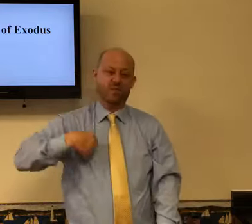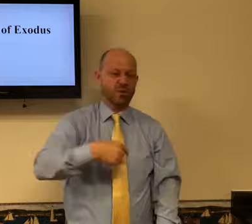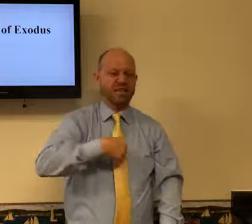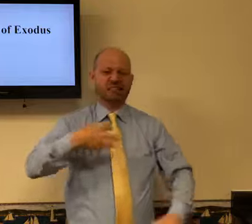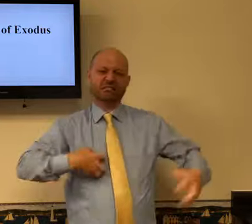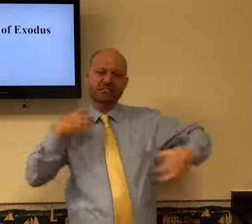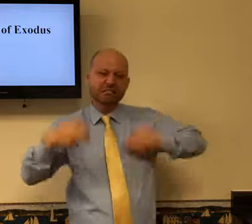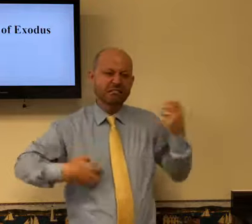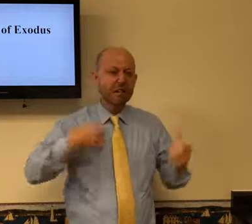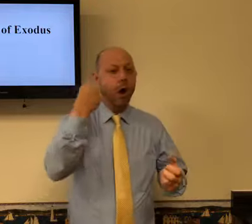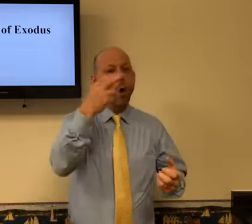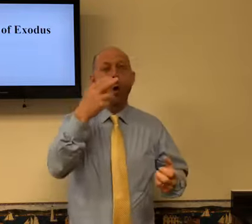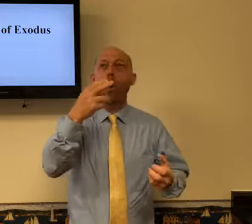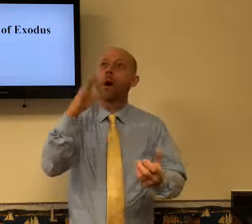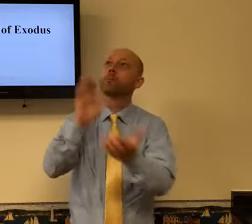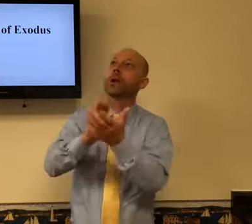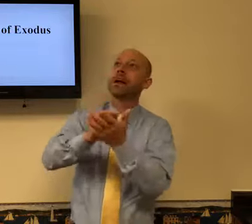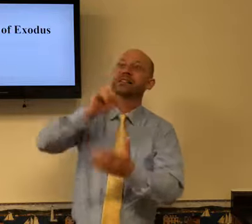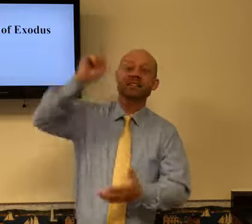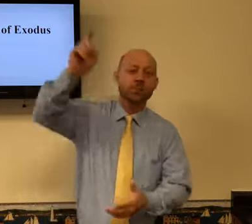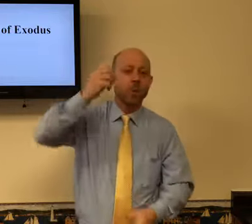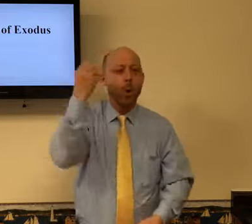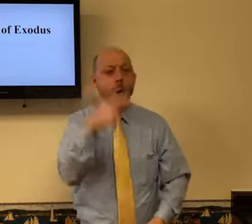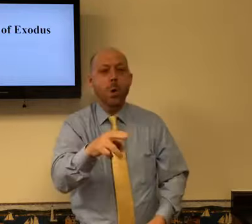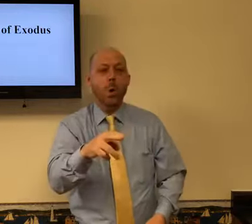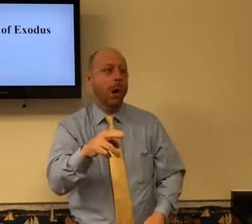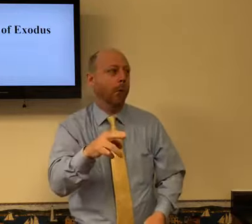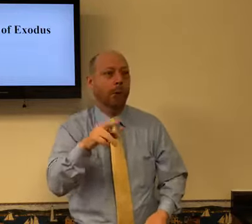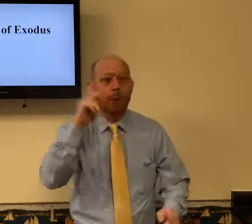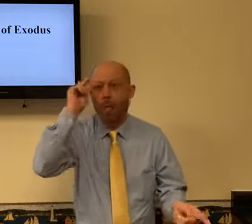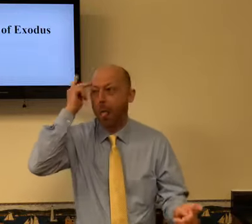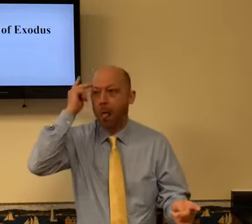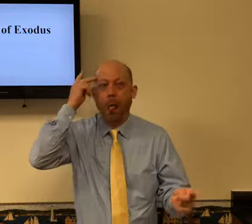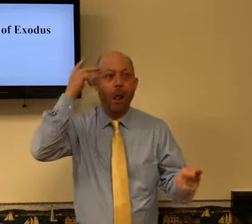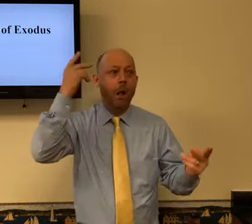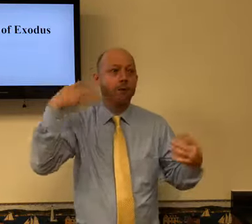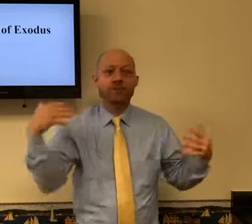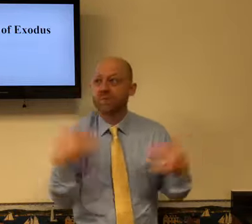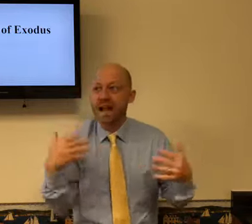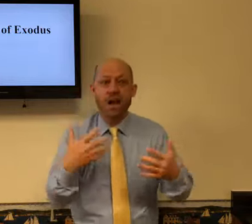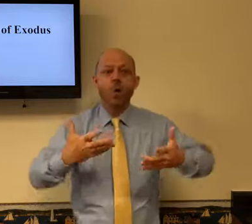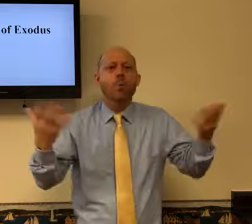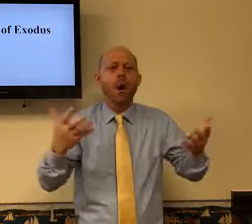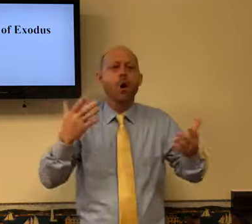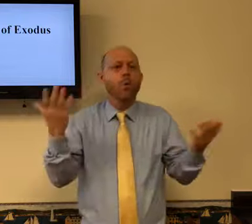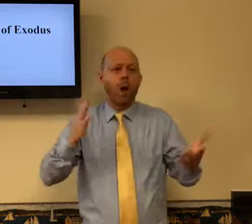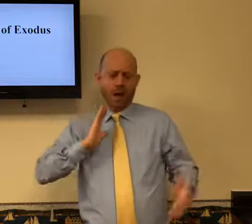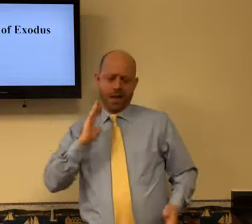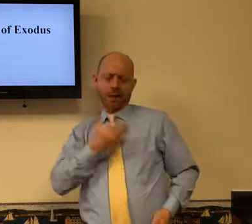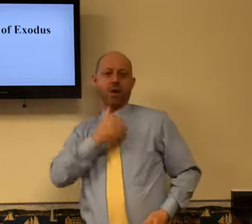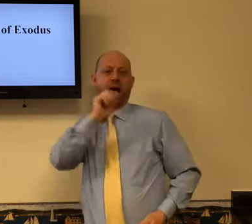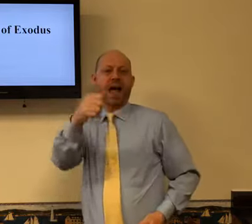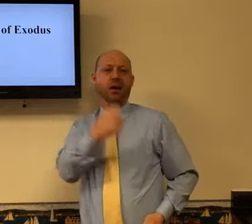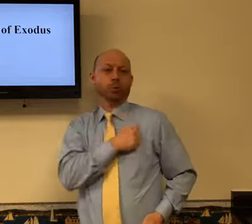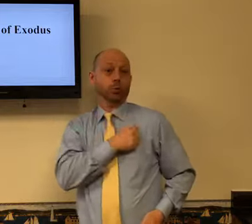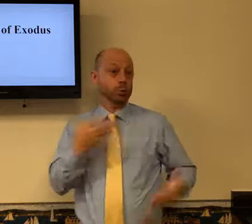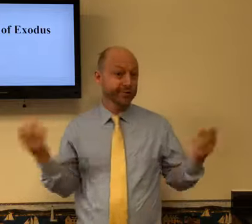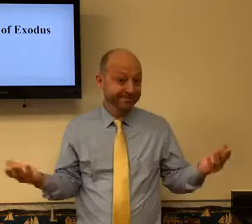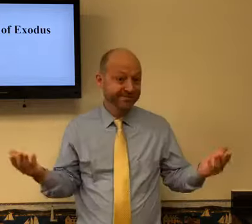wants to see if we're gonna get angry, if we're gonna praise Him, or if we're gonna be paranoid and afraid. He